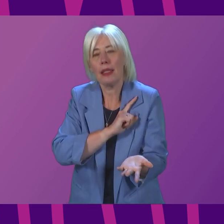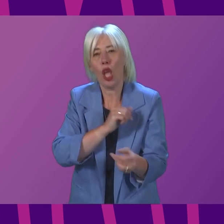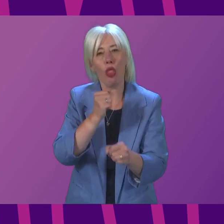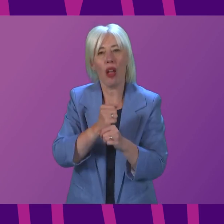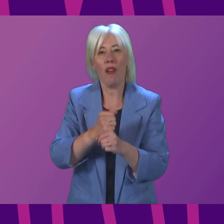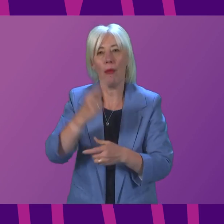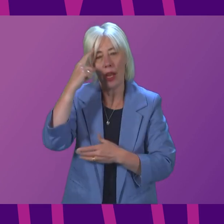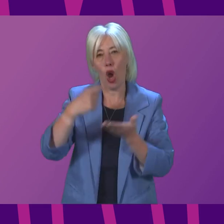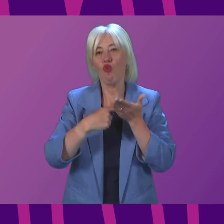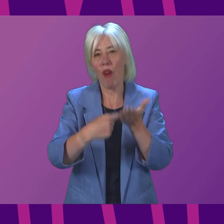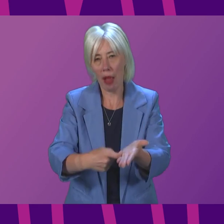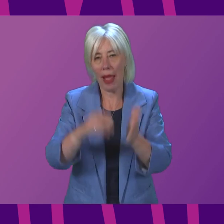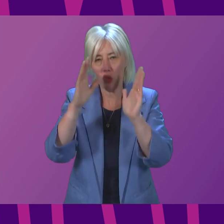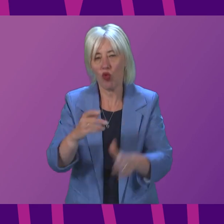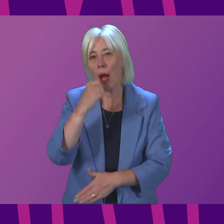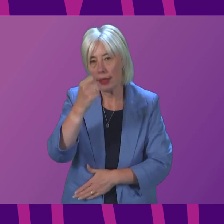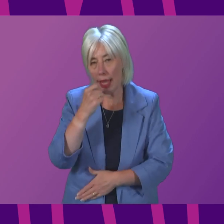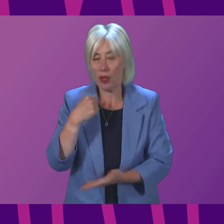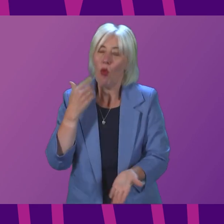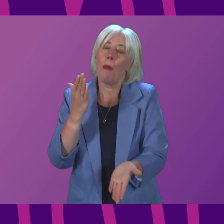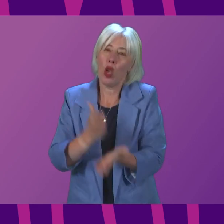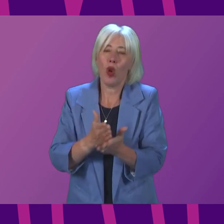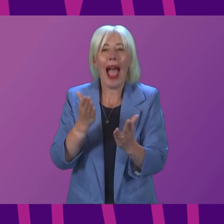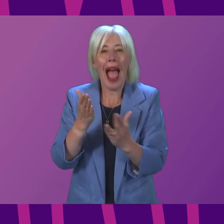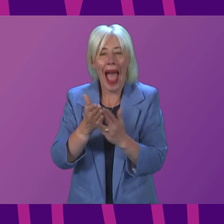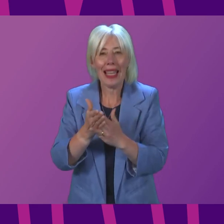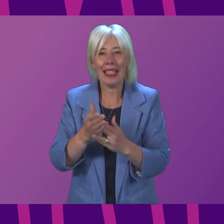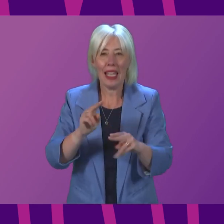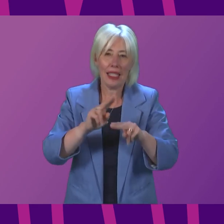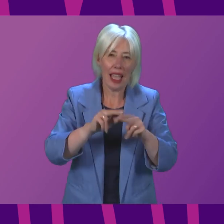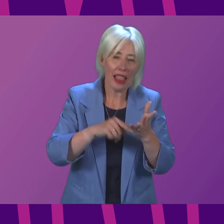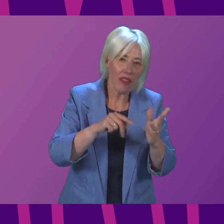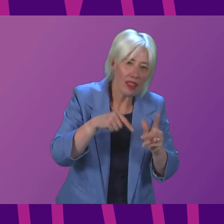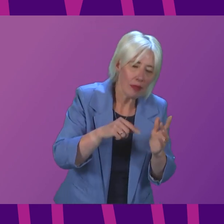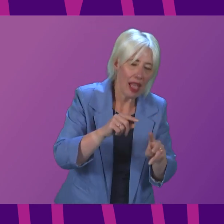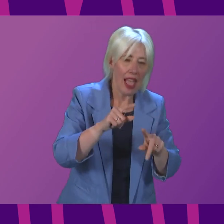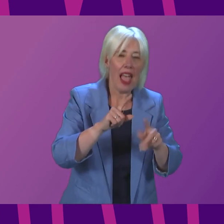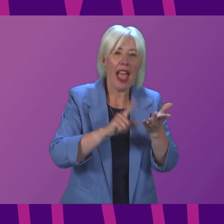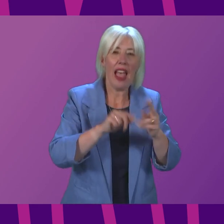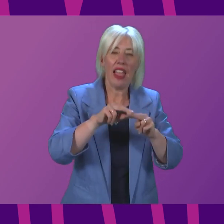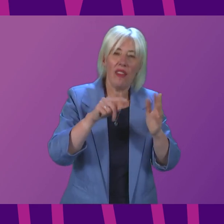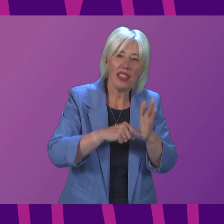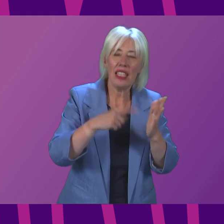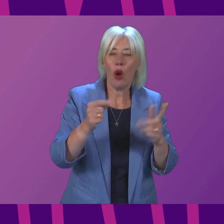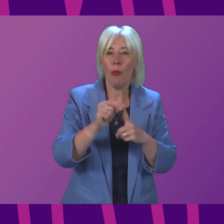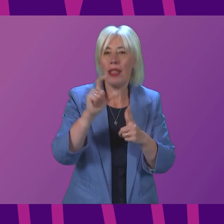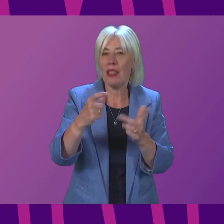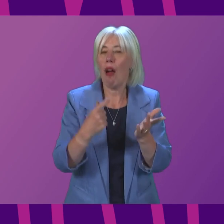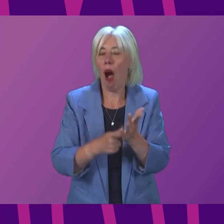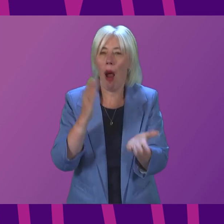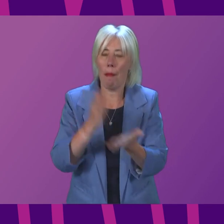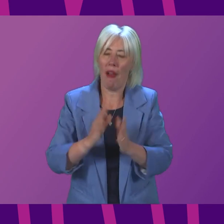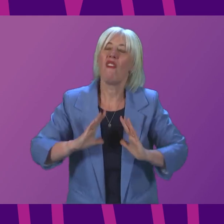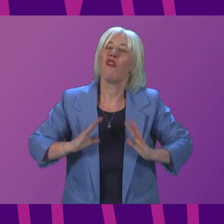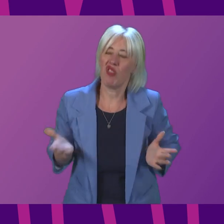recommending testing, we will ensure that access to tests, whether they are LFD devices or PCR tests, that they remain free